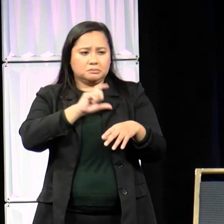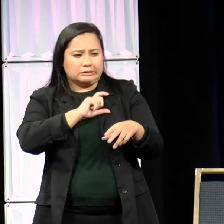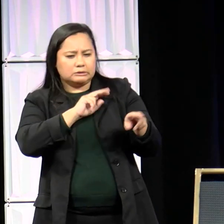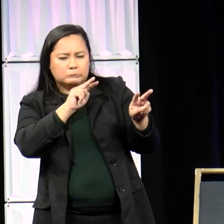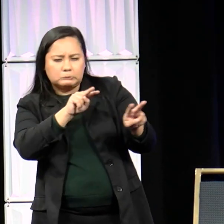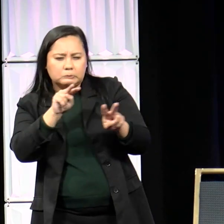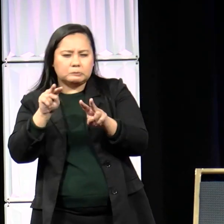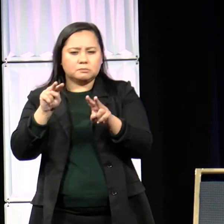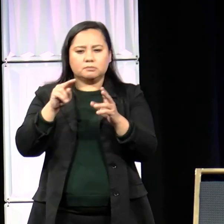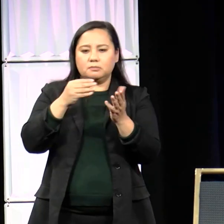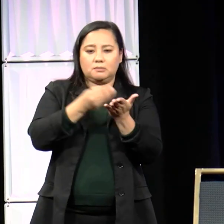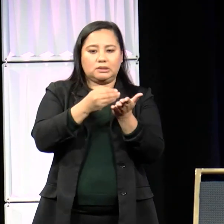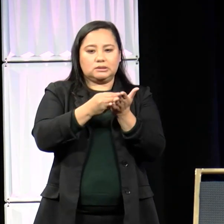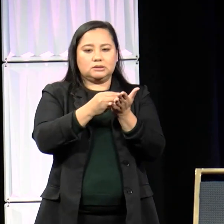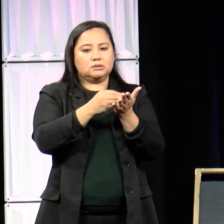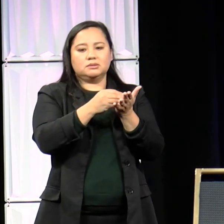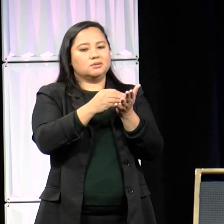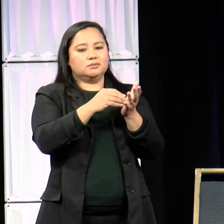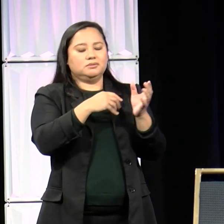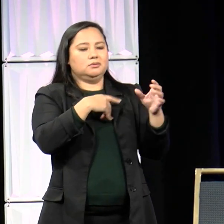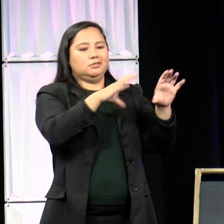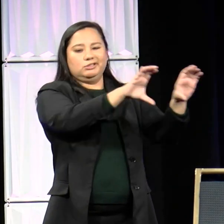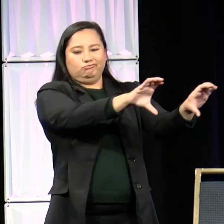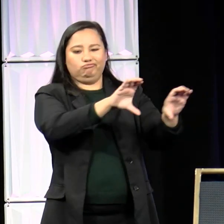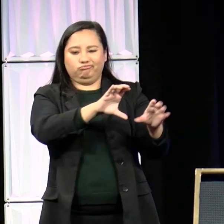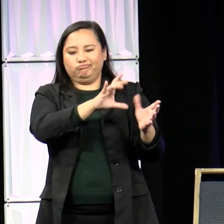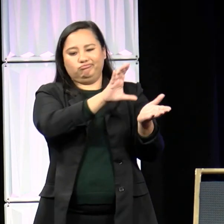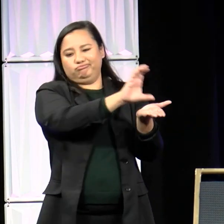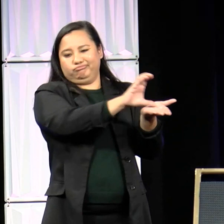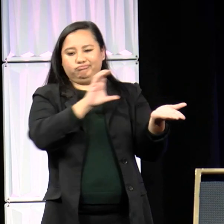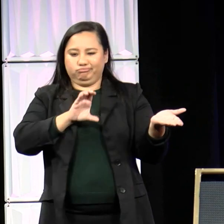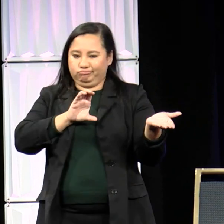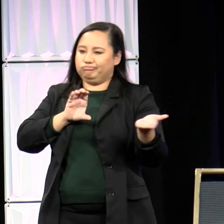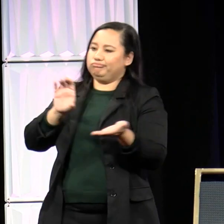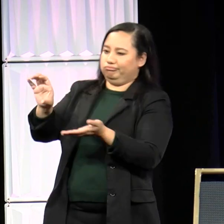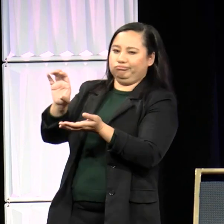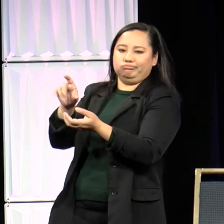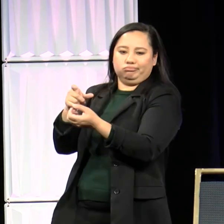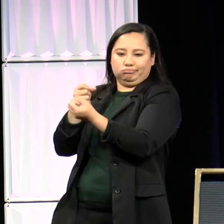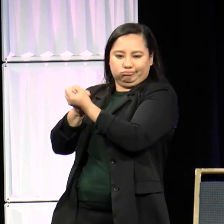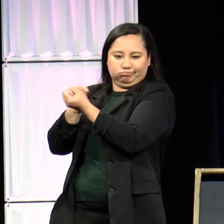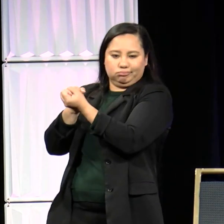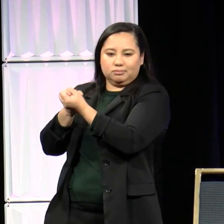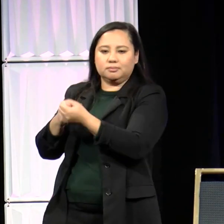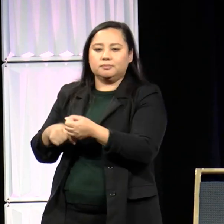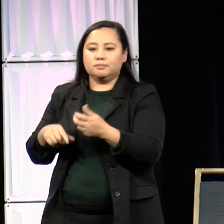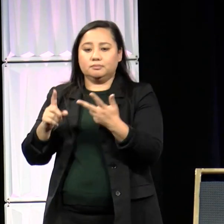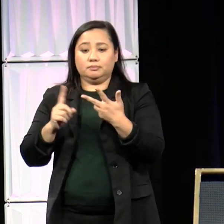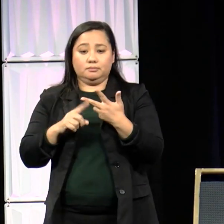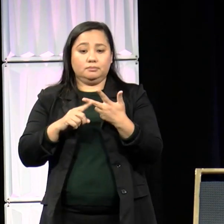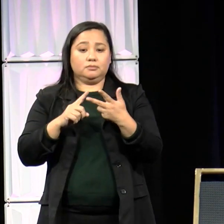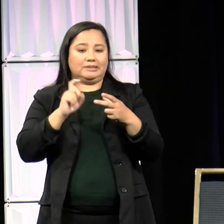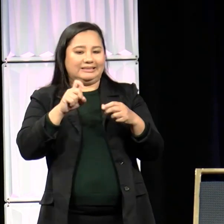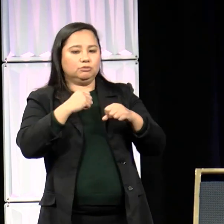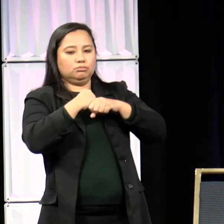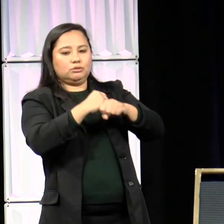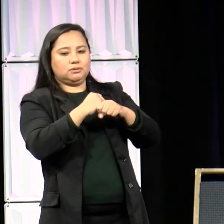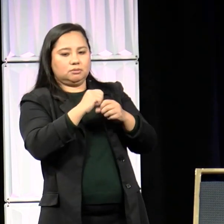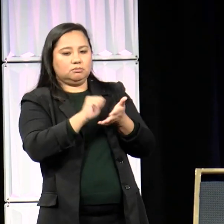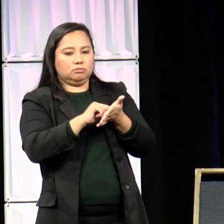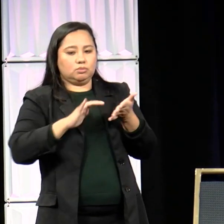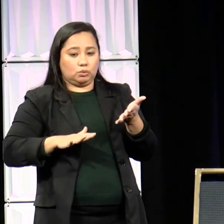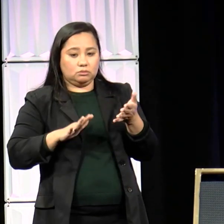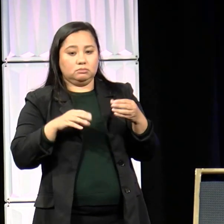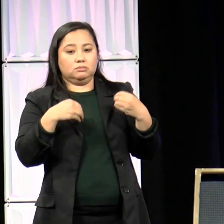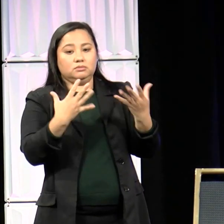education, healthcare, and more. Number three, we demand protection of abortion providers, doctors, clinic staff, escorts, and